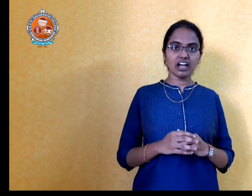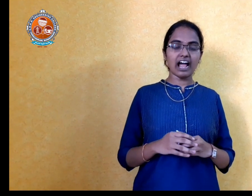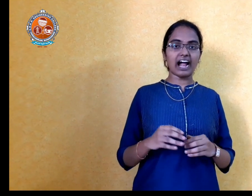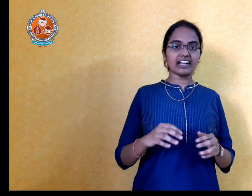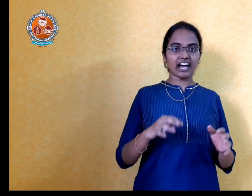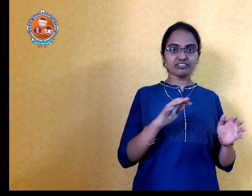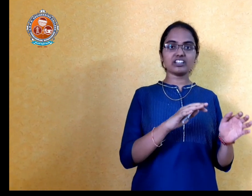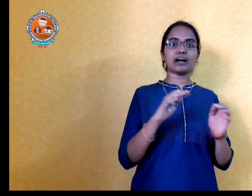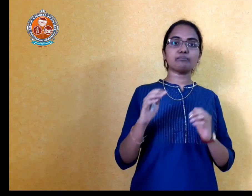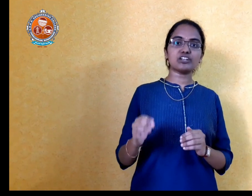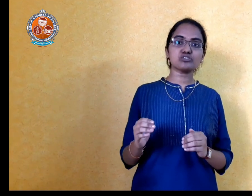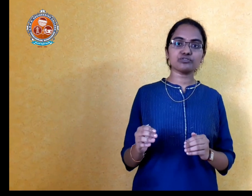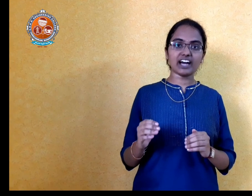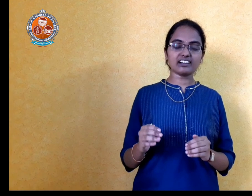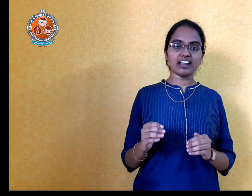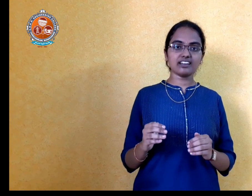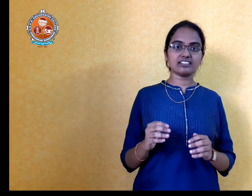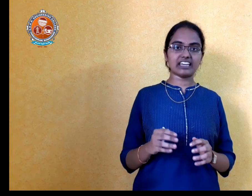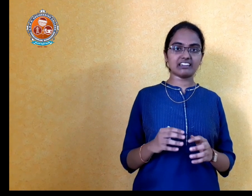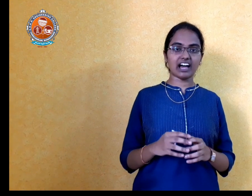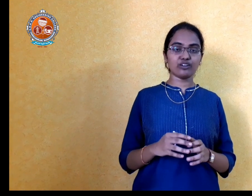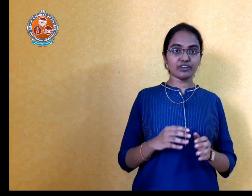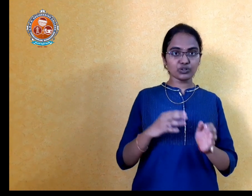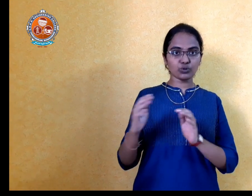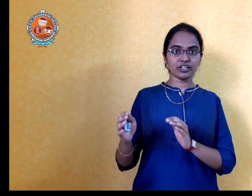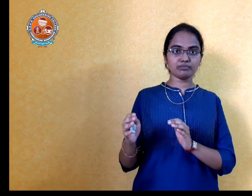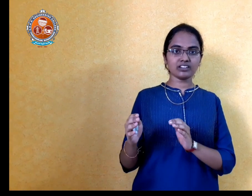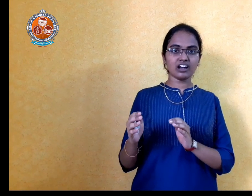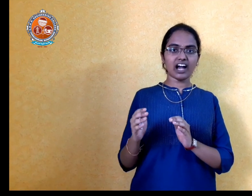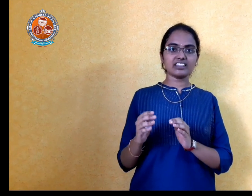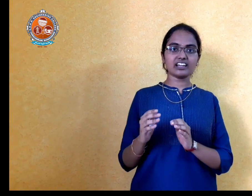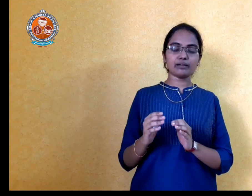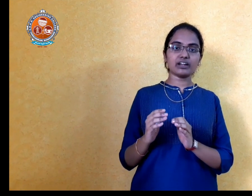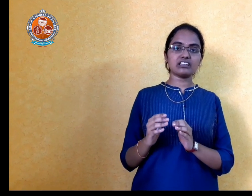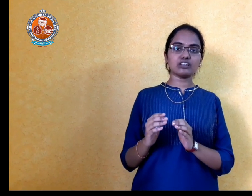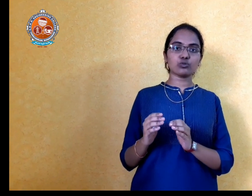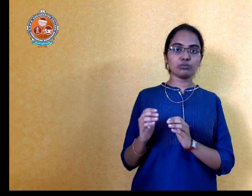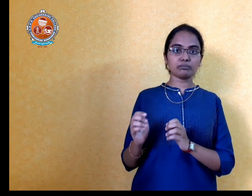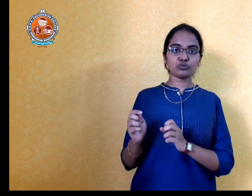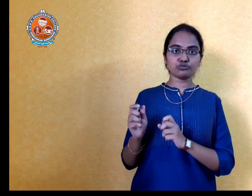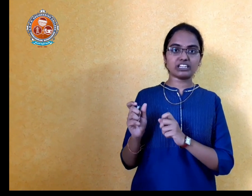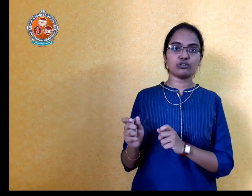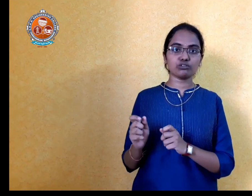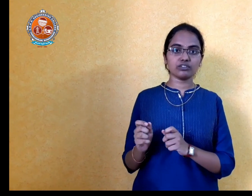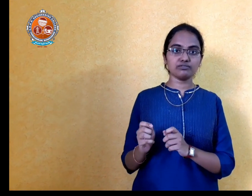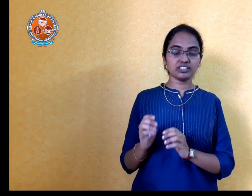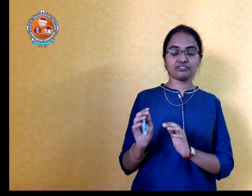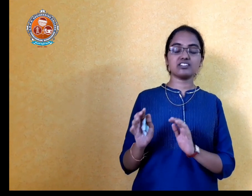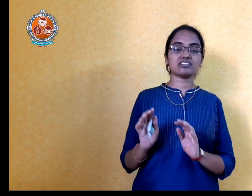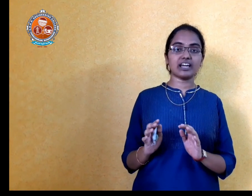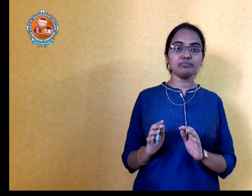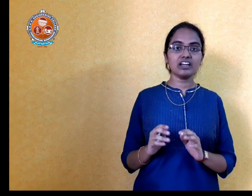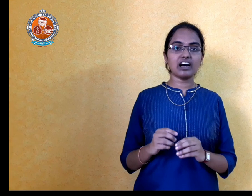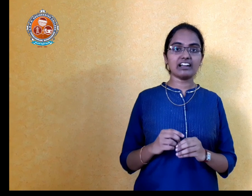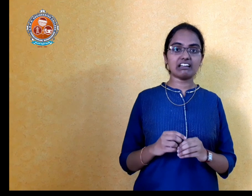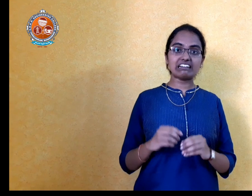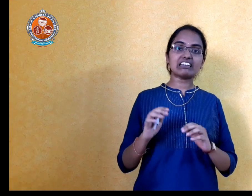And after the completion of that class then I went to him. I think I met in the room number 301 for the first time and I literally